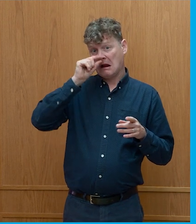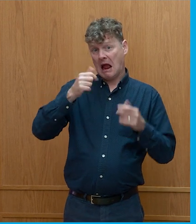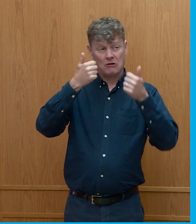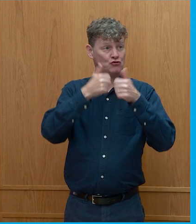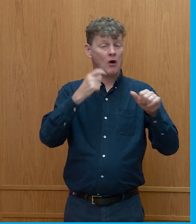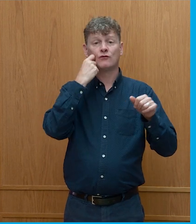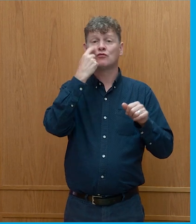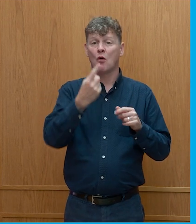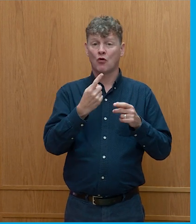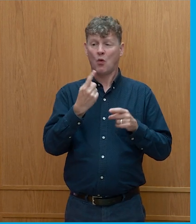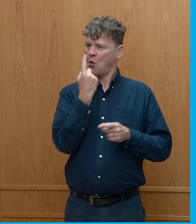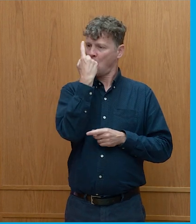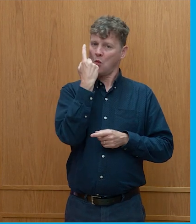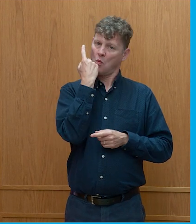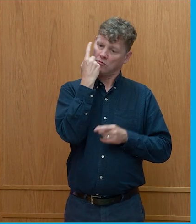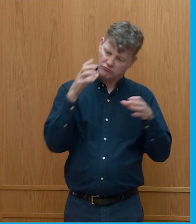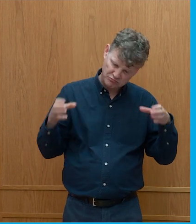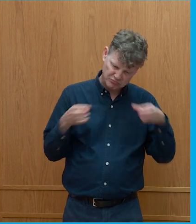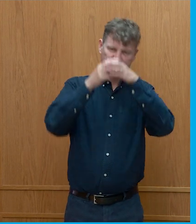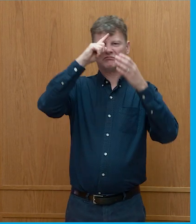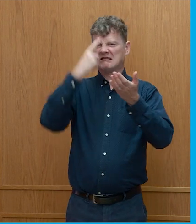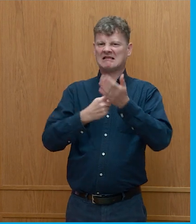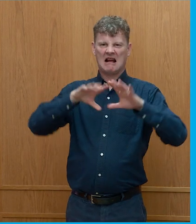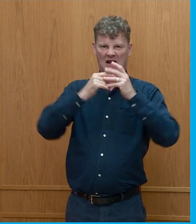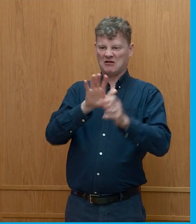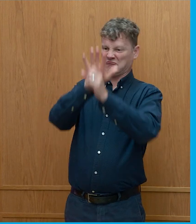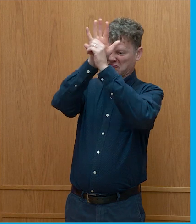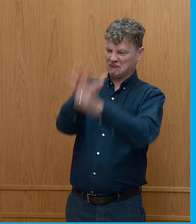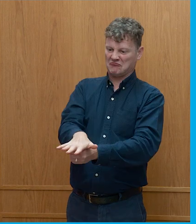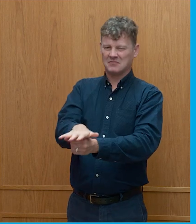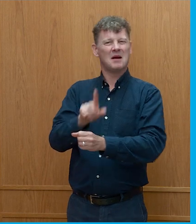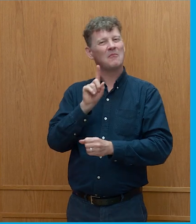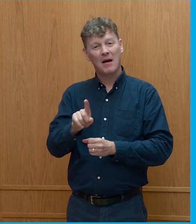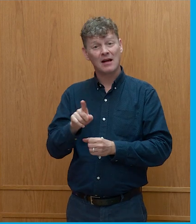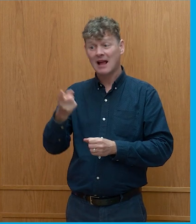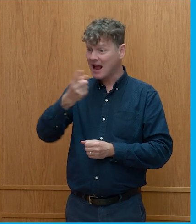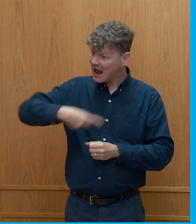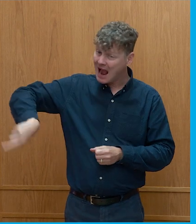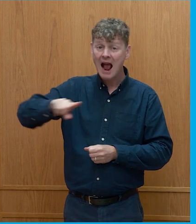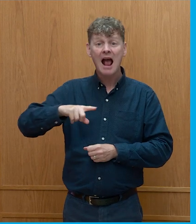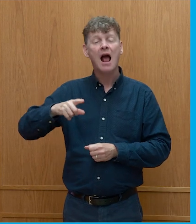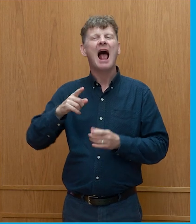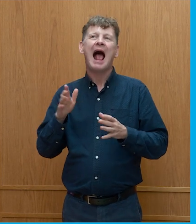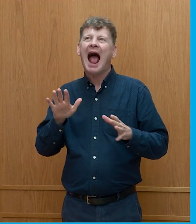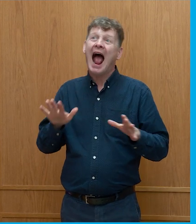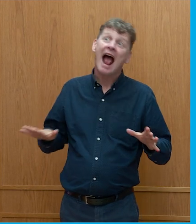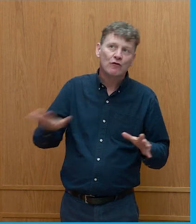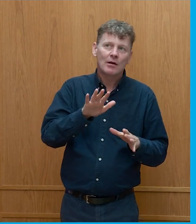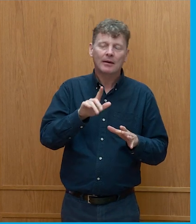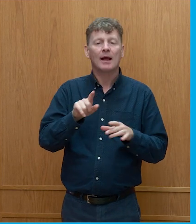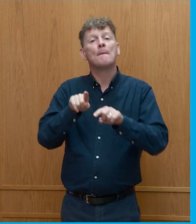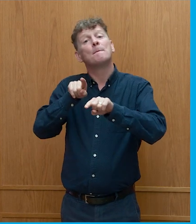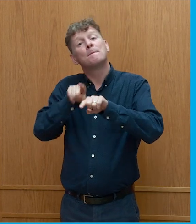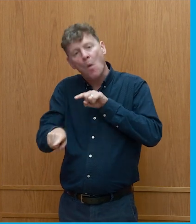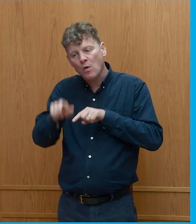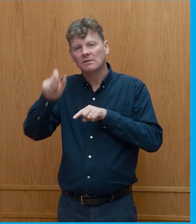and annoyed everybody but if we want it to stick we need everybody to start or not everybody but we need most people to